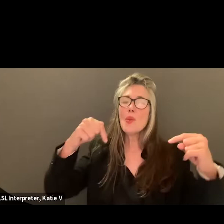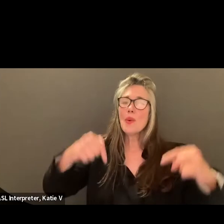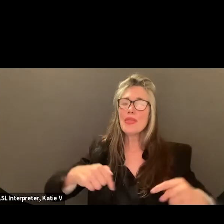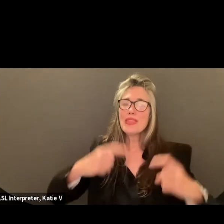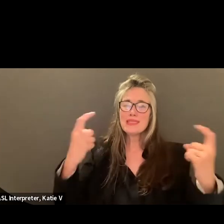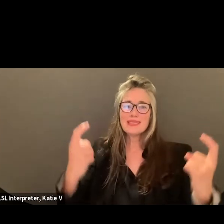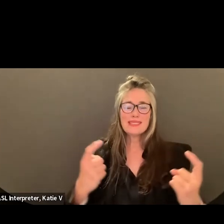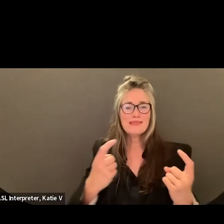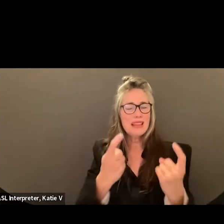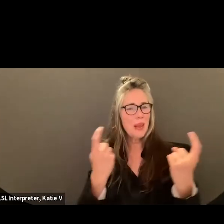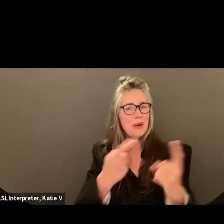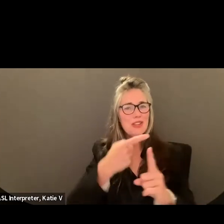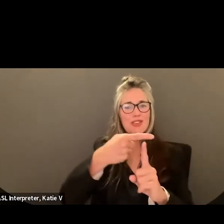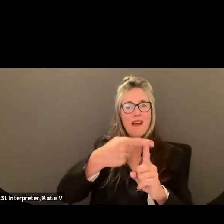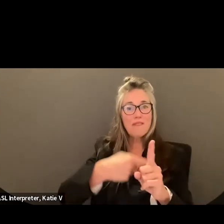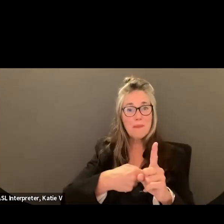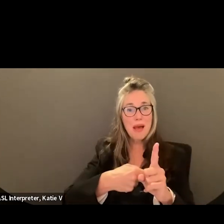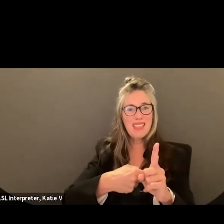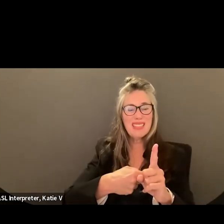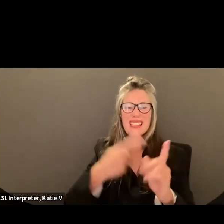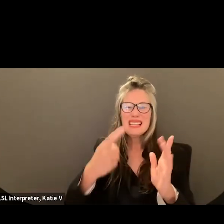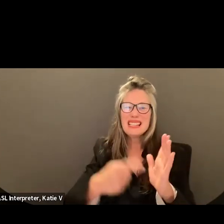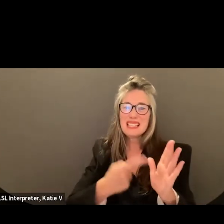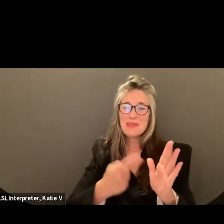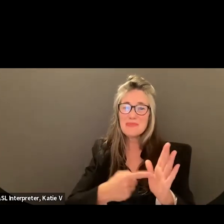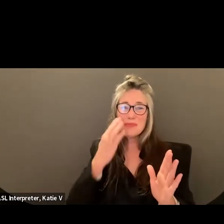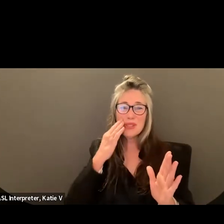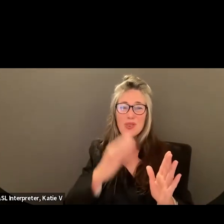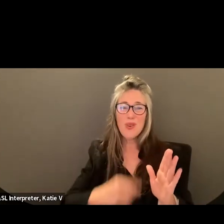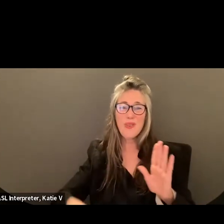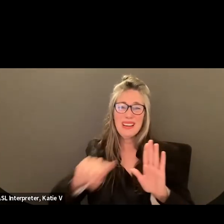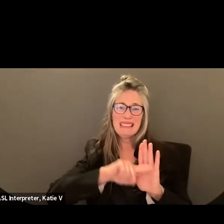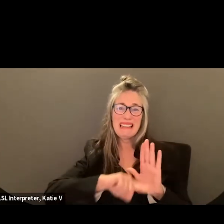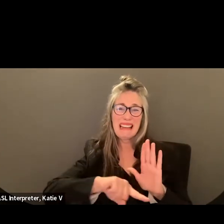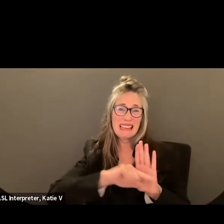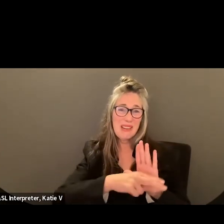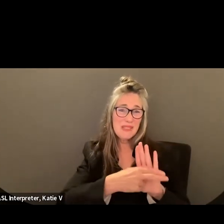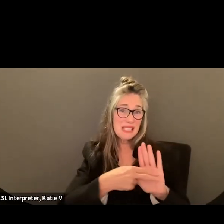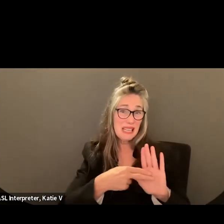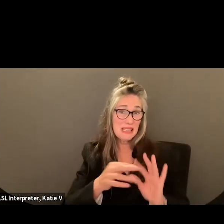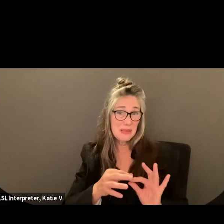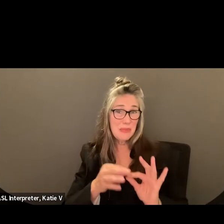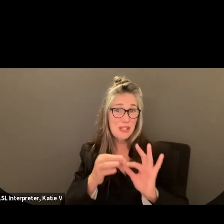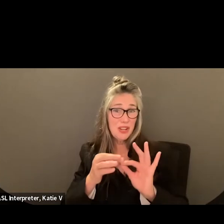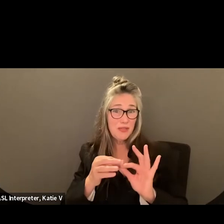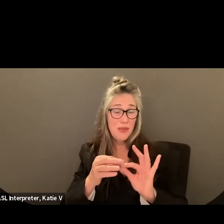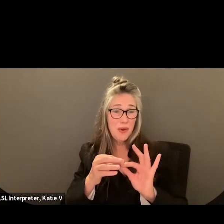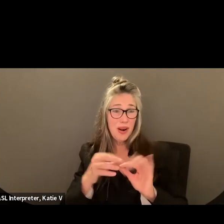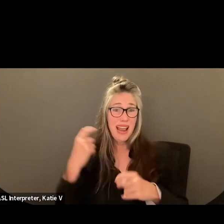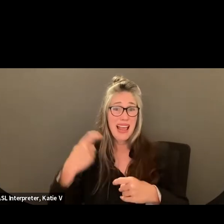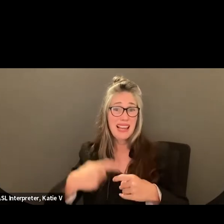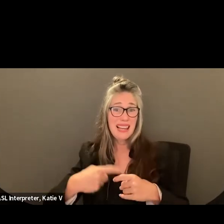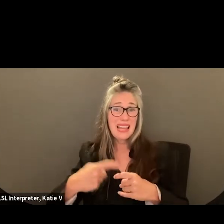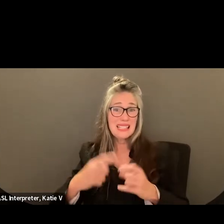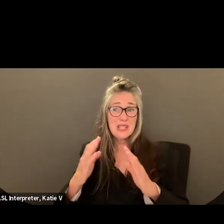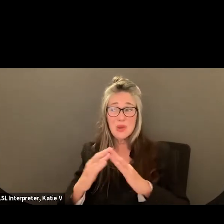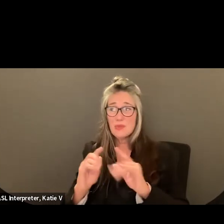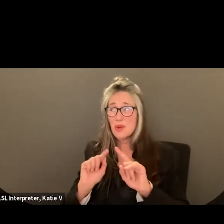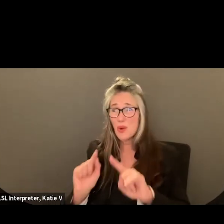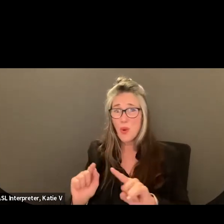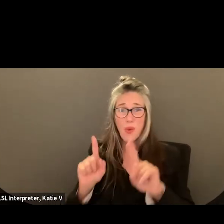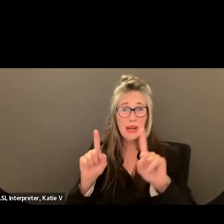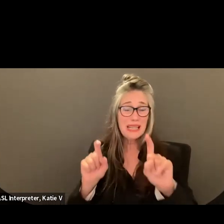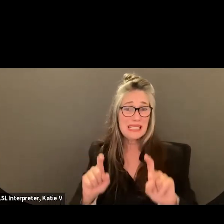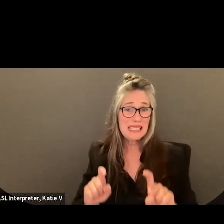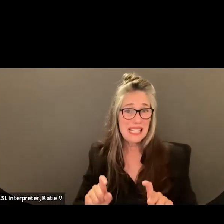you know, the the stigma sometimes in I know for the Latino community of having going and getting tested